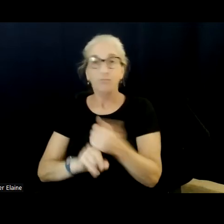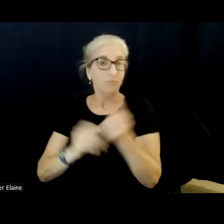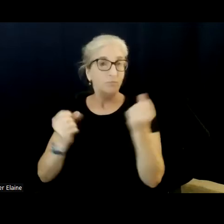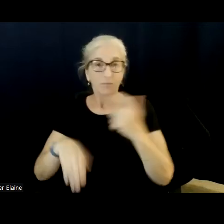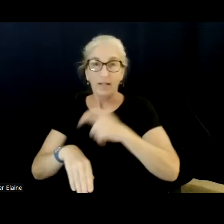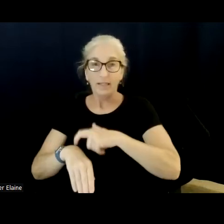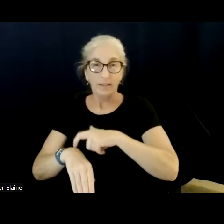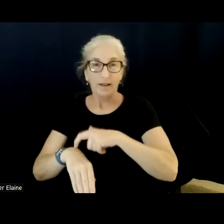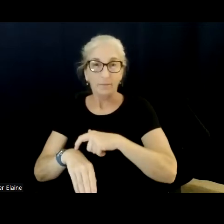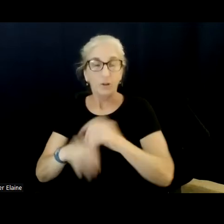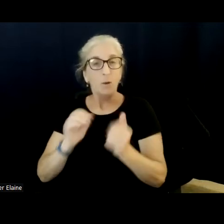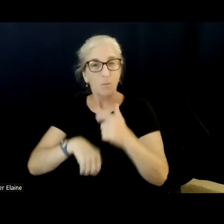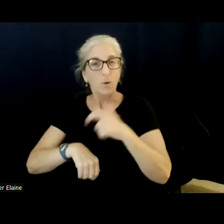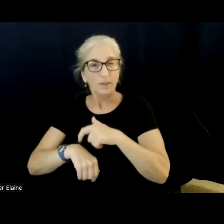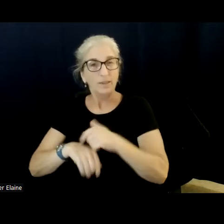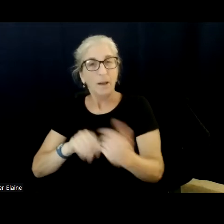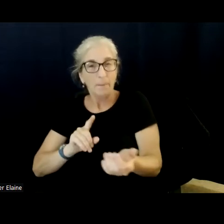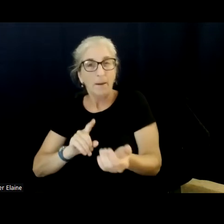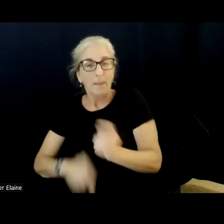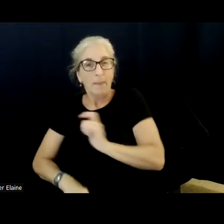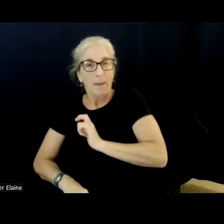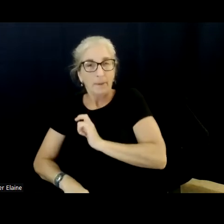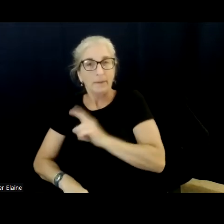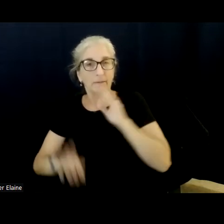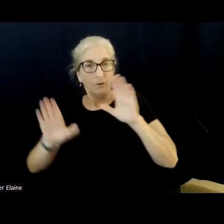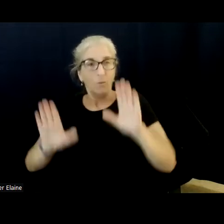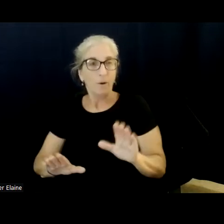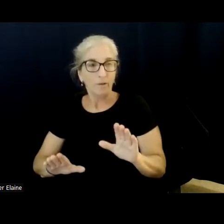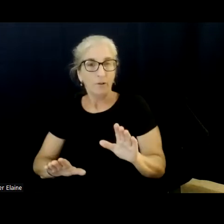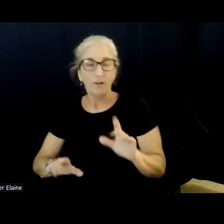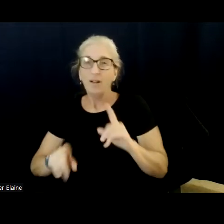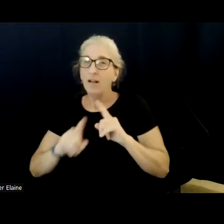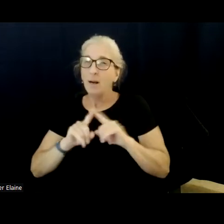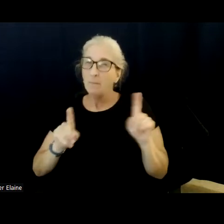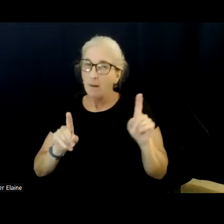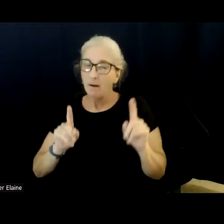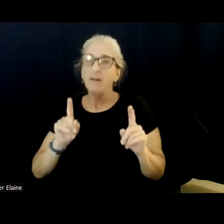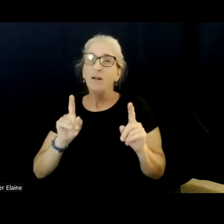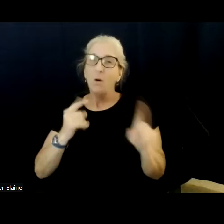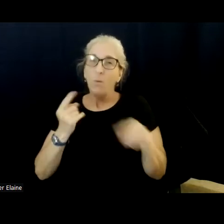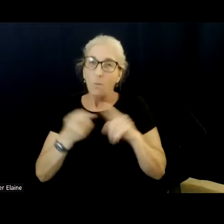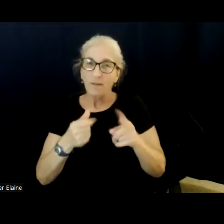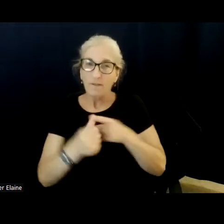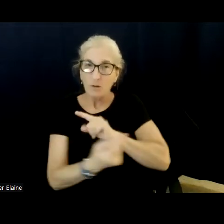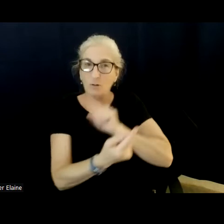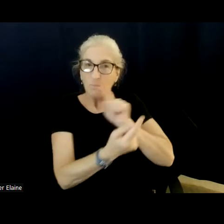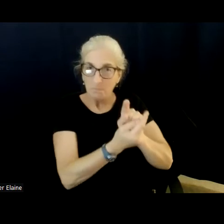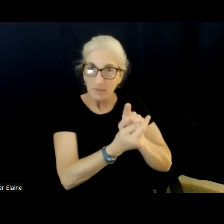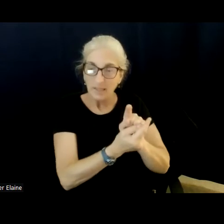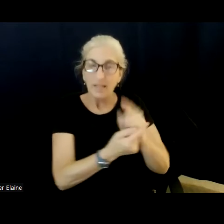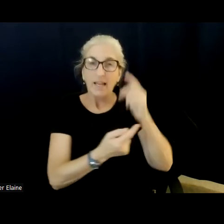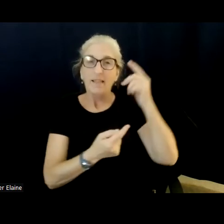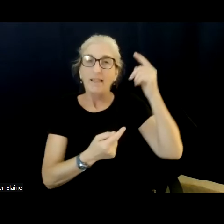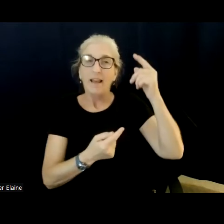the first instance, of course, is they're treating his psychosis as a crime and only later, um,